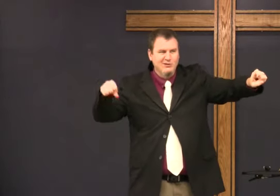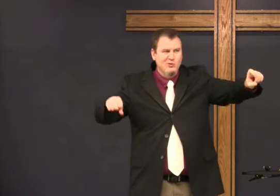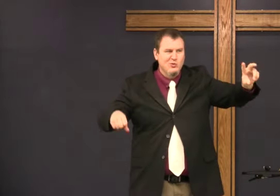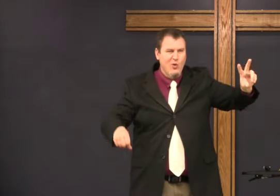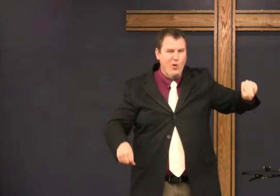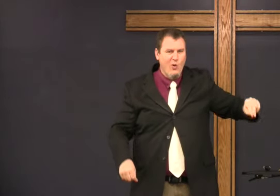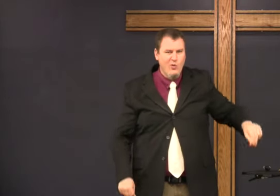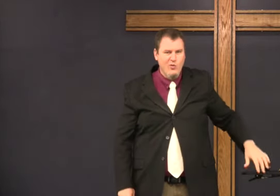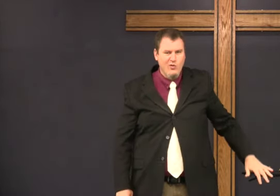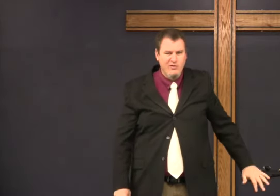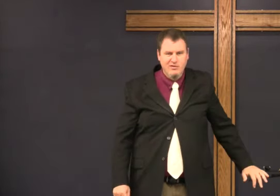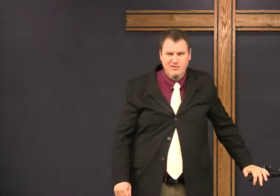Yes or no? No.